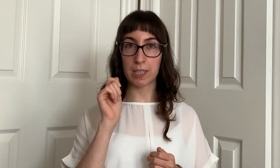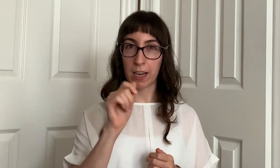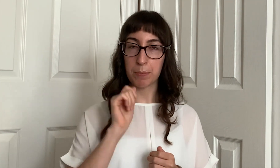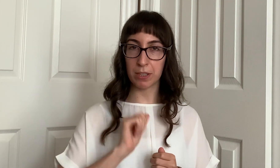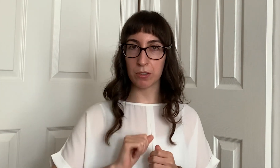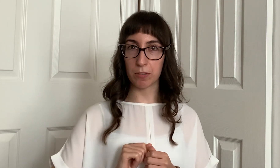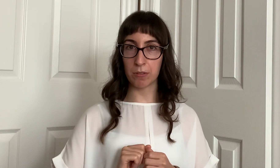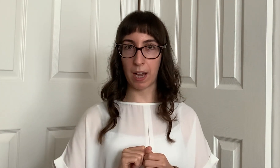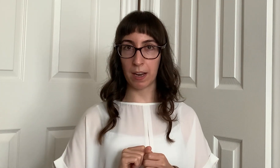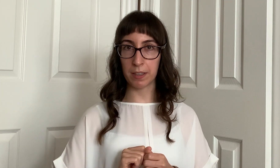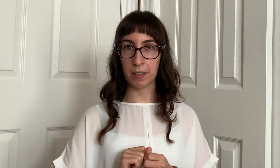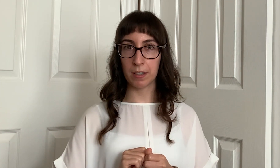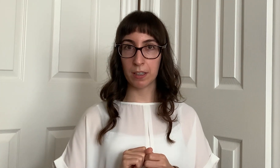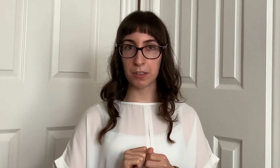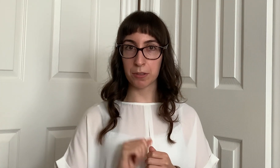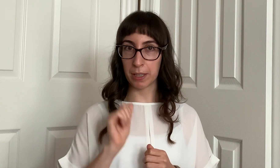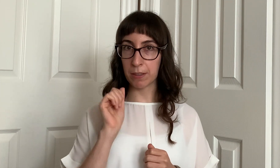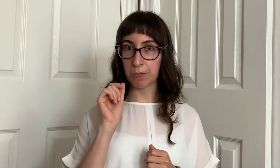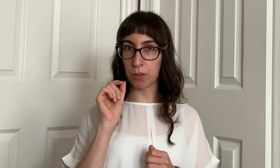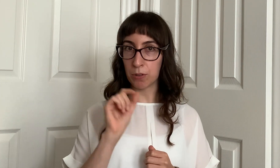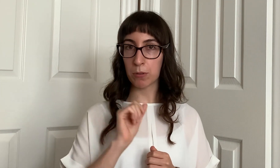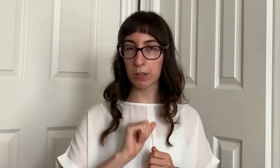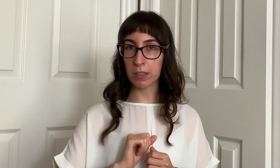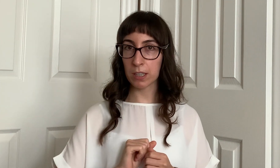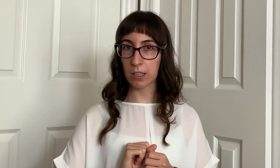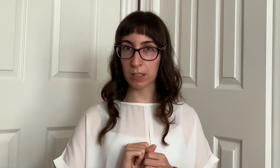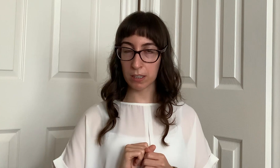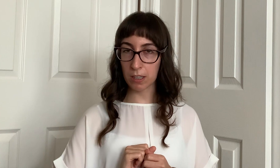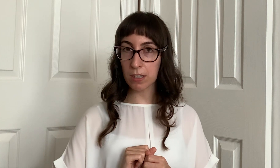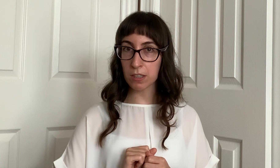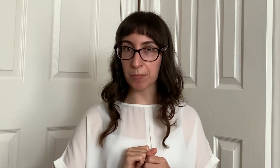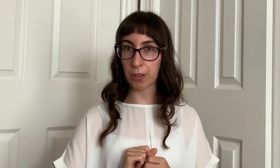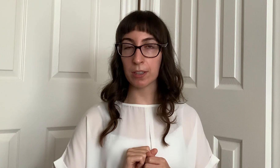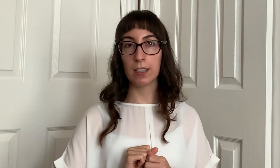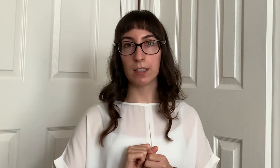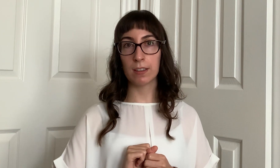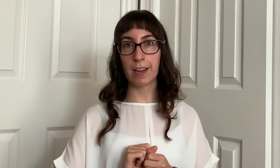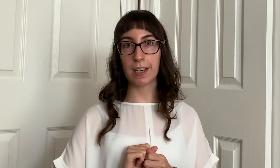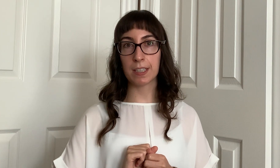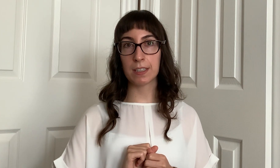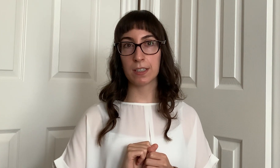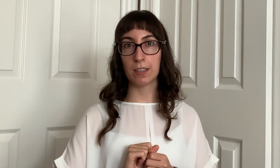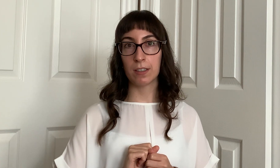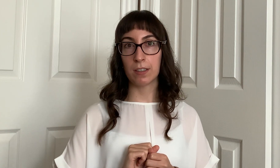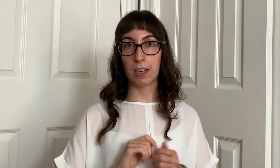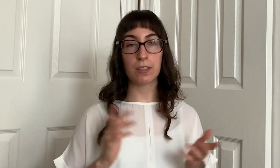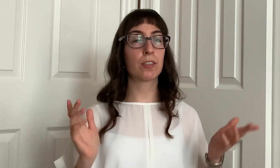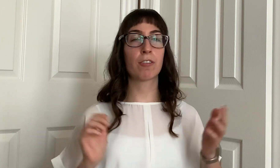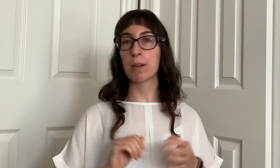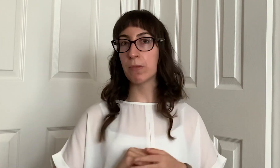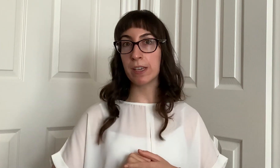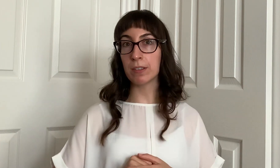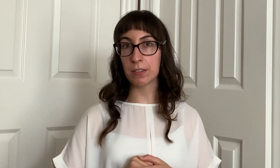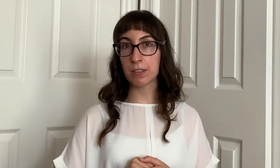tap into that so if your customer likes instagram wheels